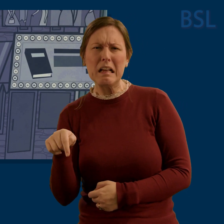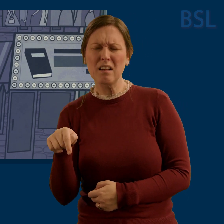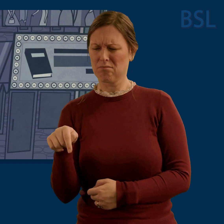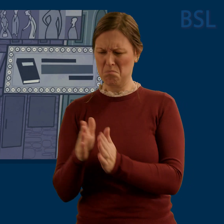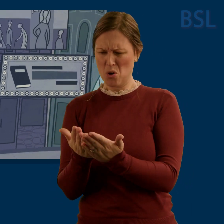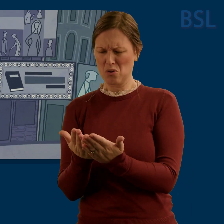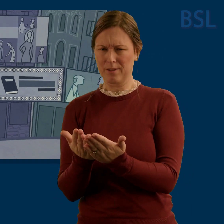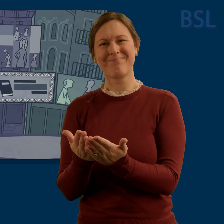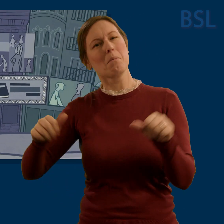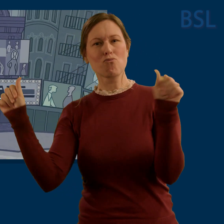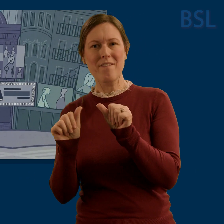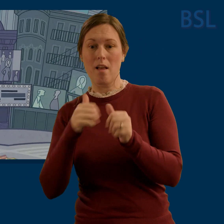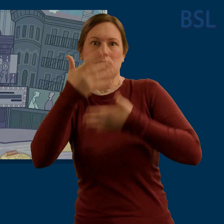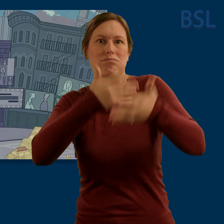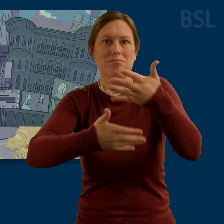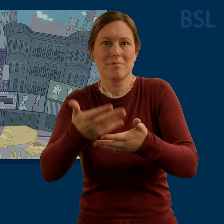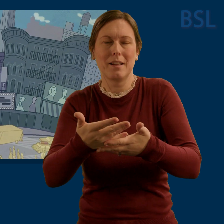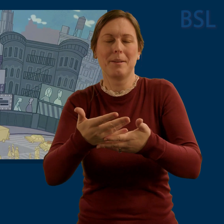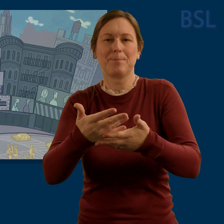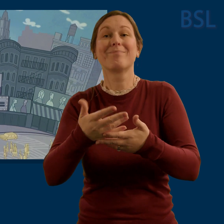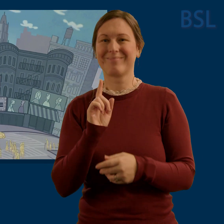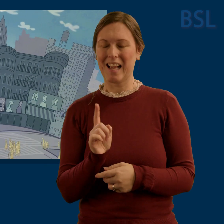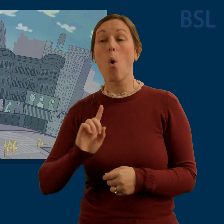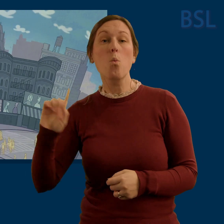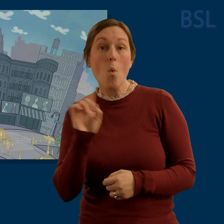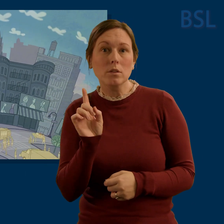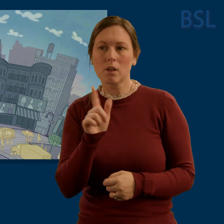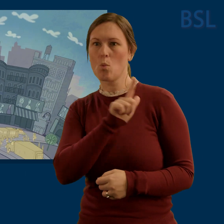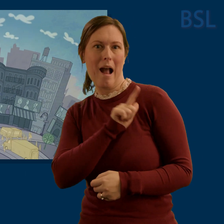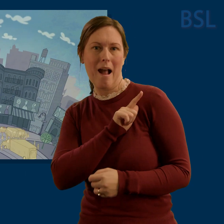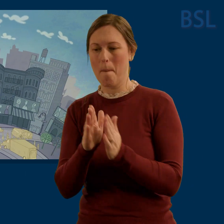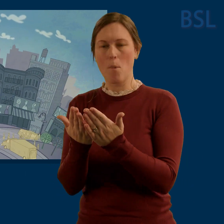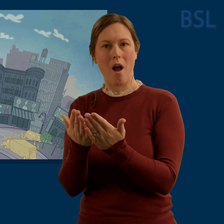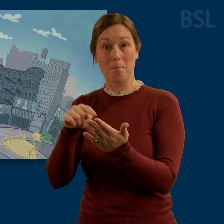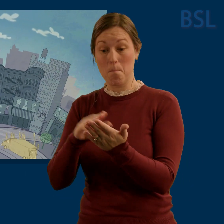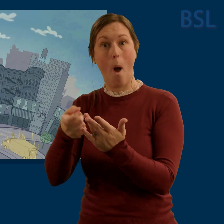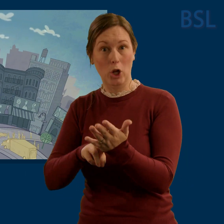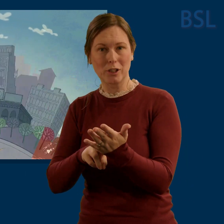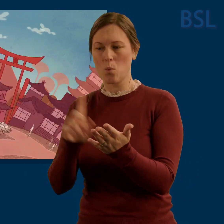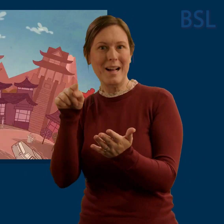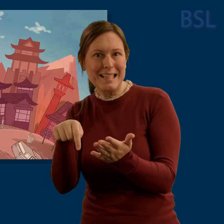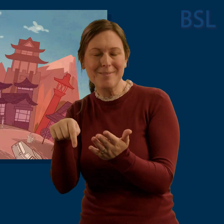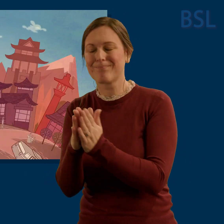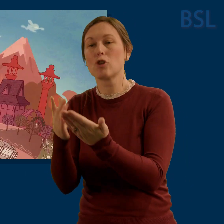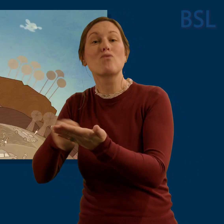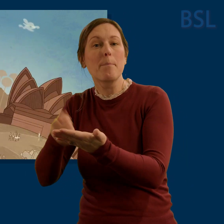To put it briefly, in about 60 seconds, here's the what and the why of the Book of Mormon. What is it? It's a book of scripture full of stories about God's love